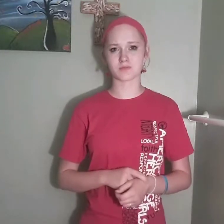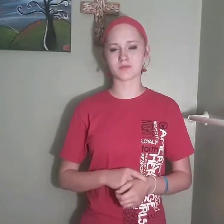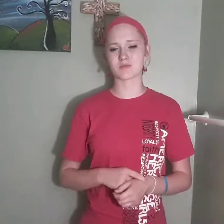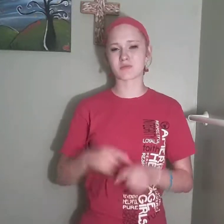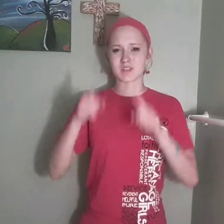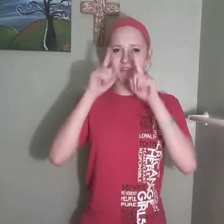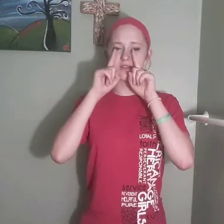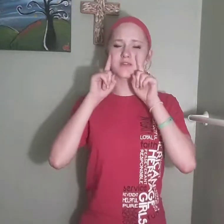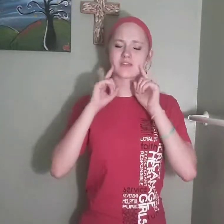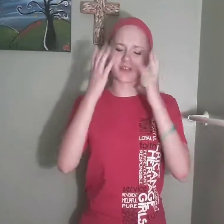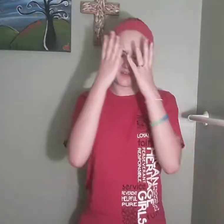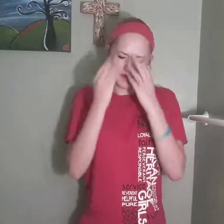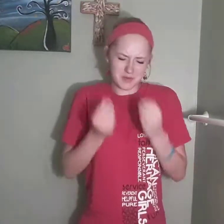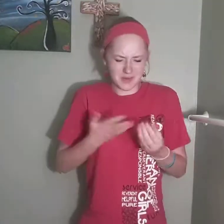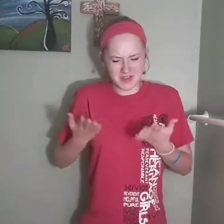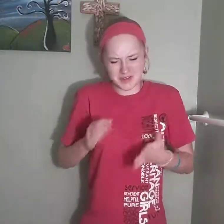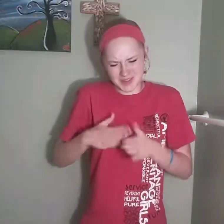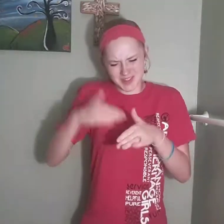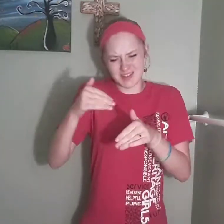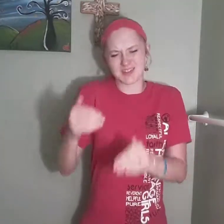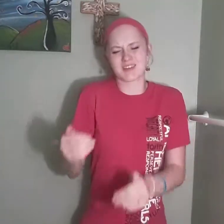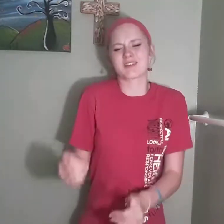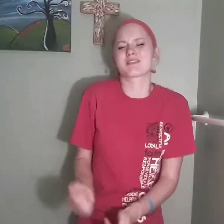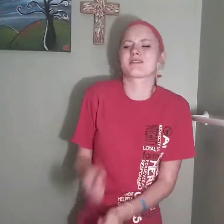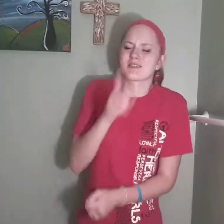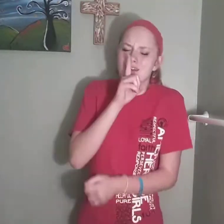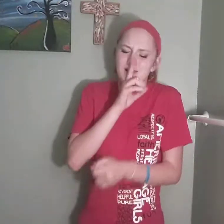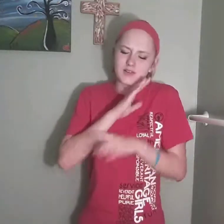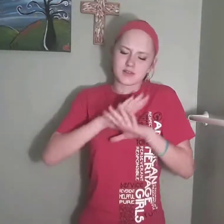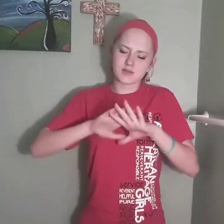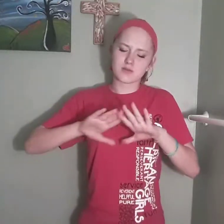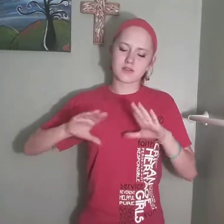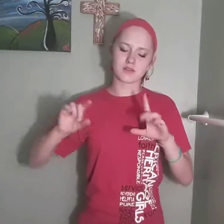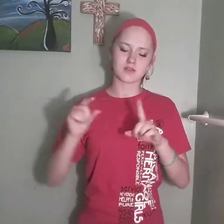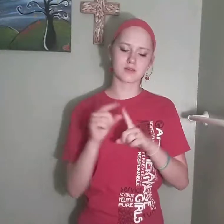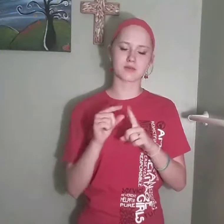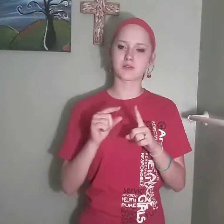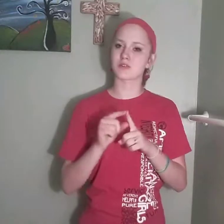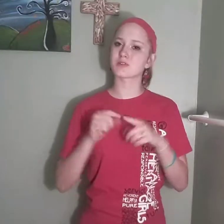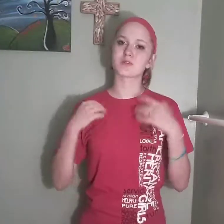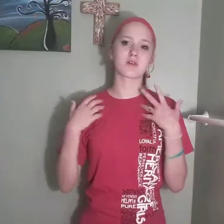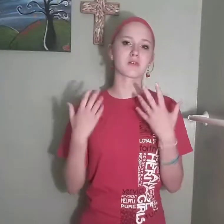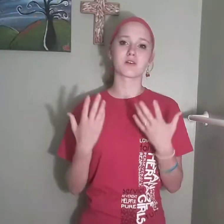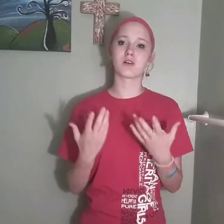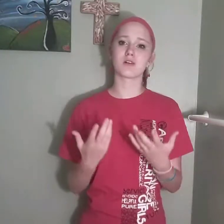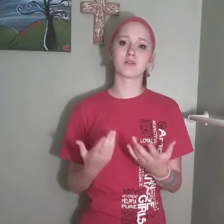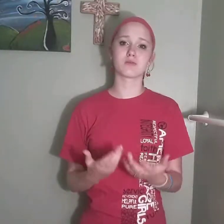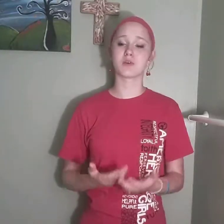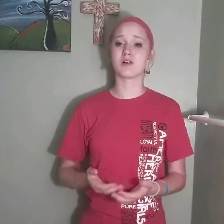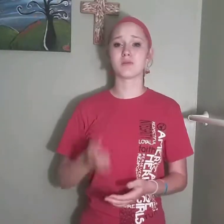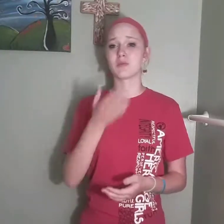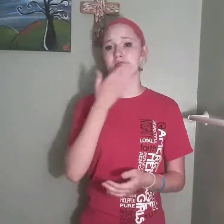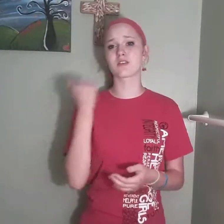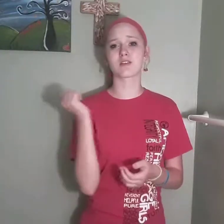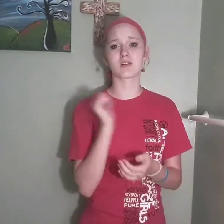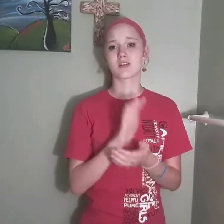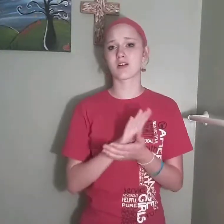Tears of shame for what's been done The silence when the words won't come Better than a